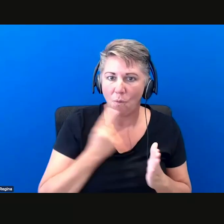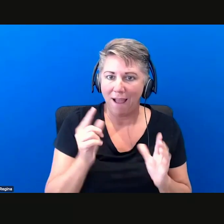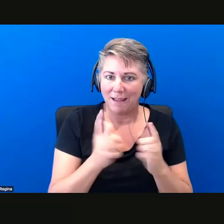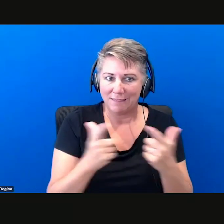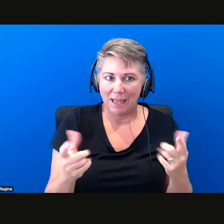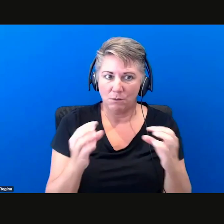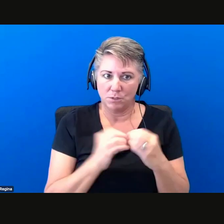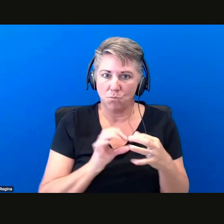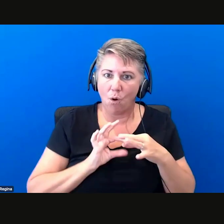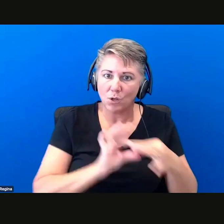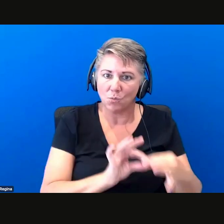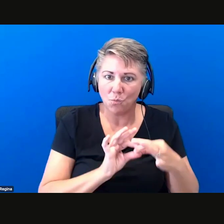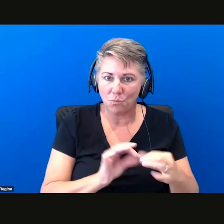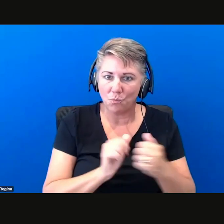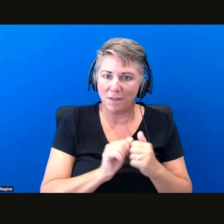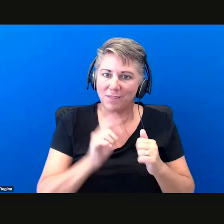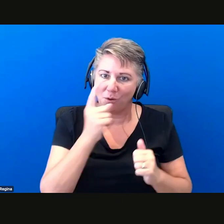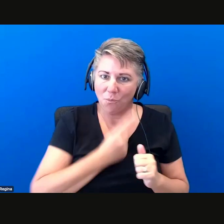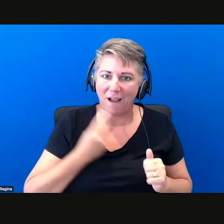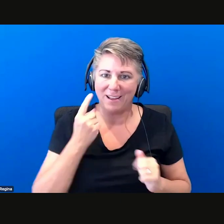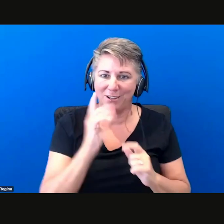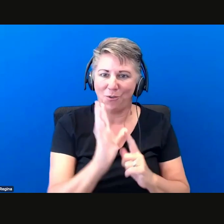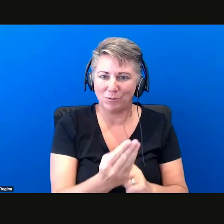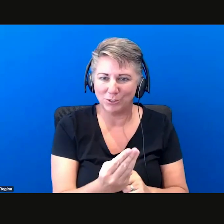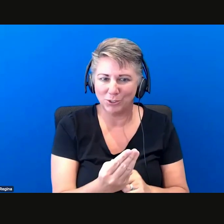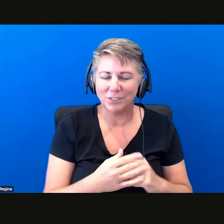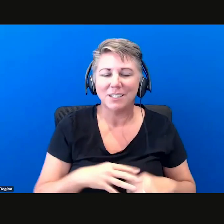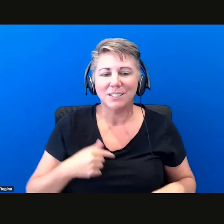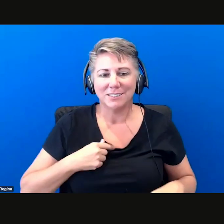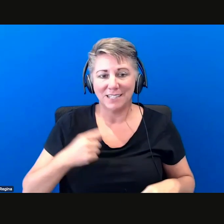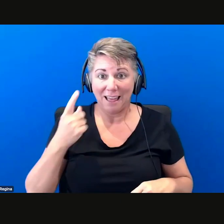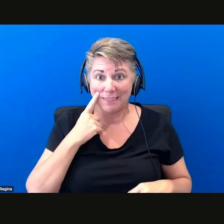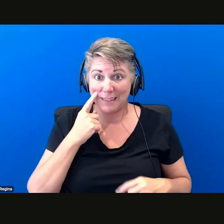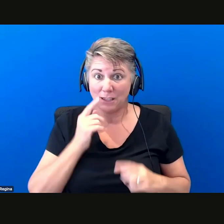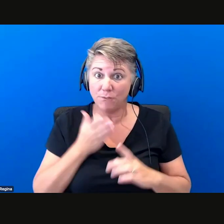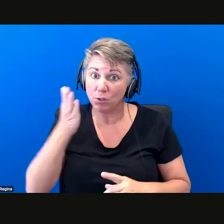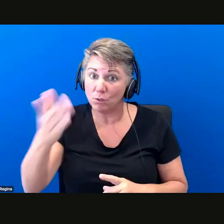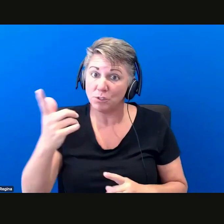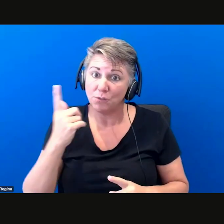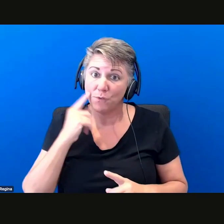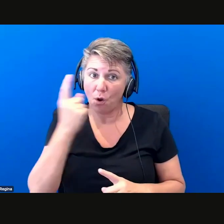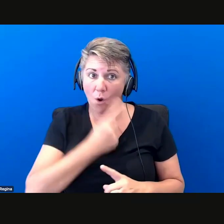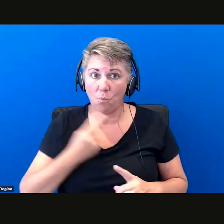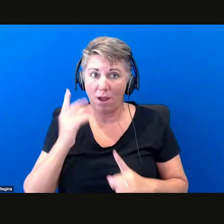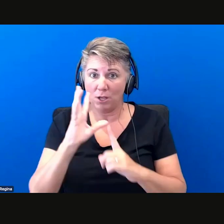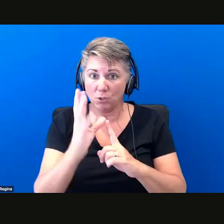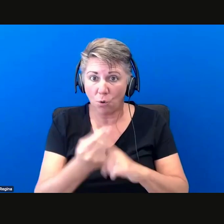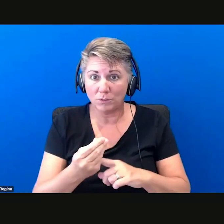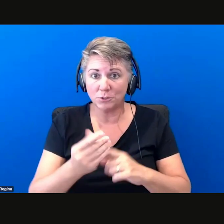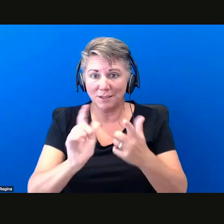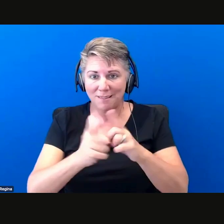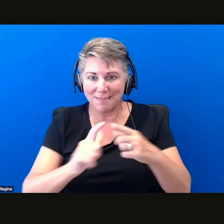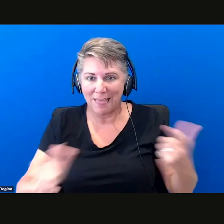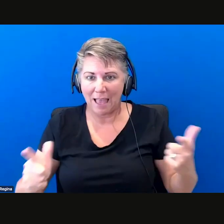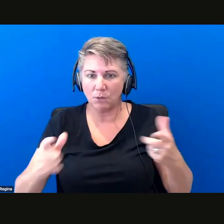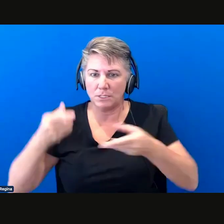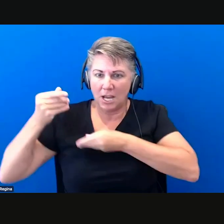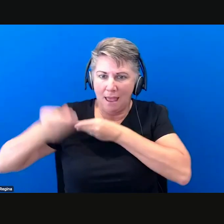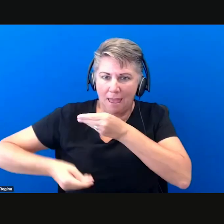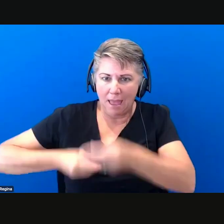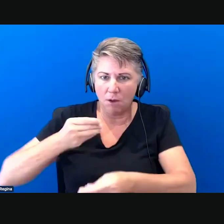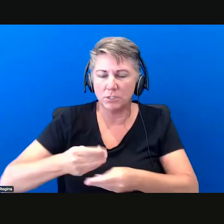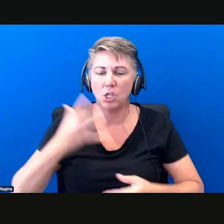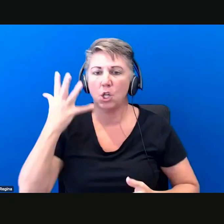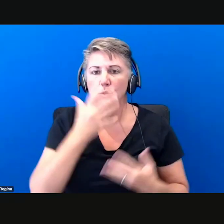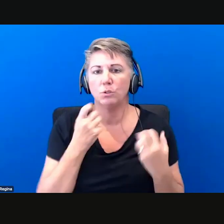connected to their hawaiian culture so i think the future of hawaiian language hawaiian culture and hawaiian heritage is looking really strong